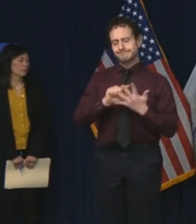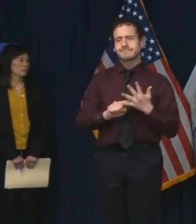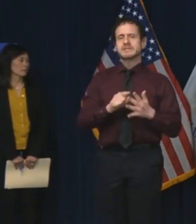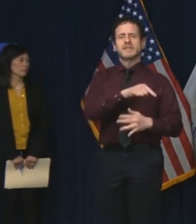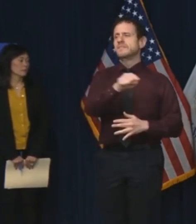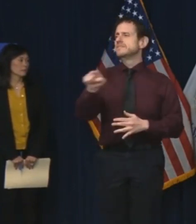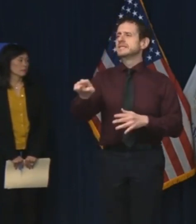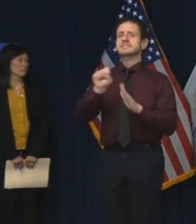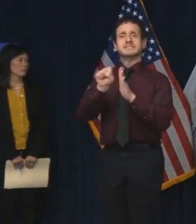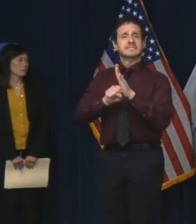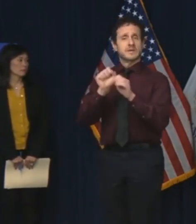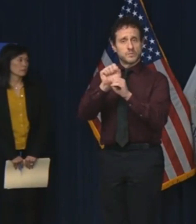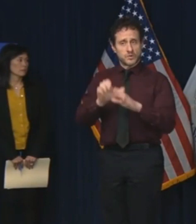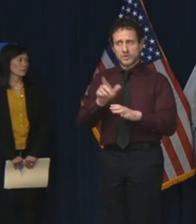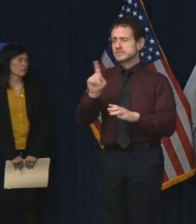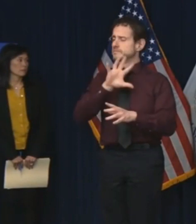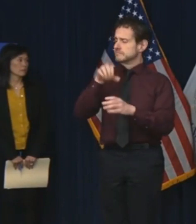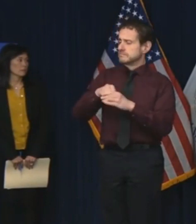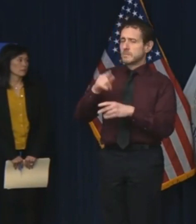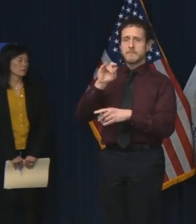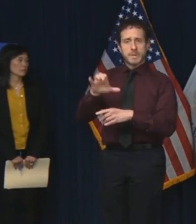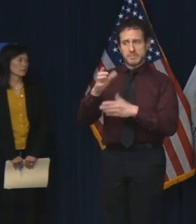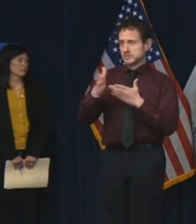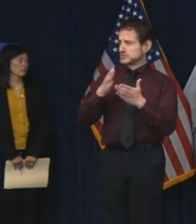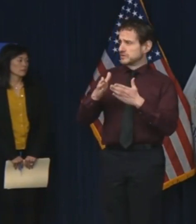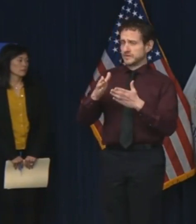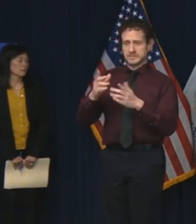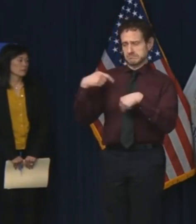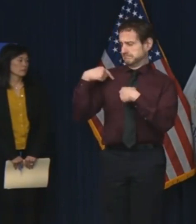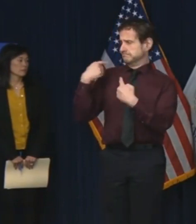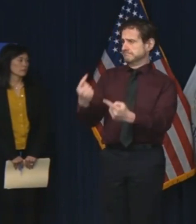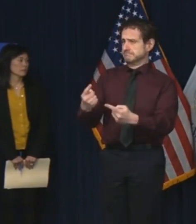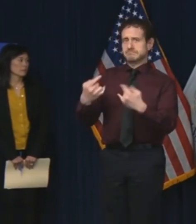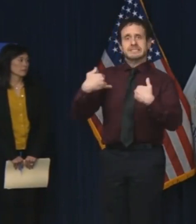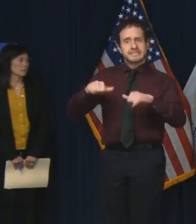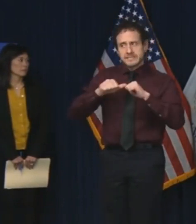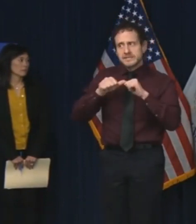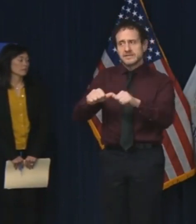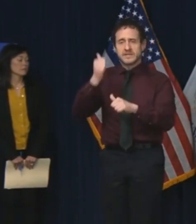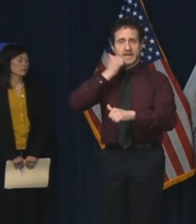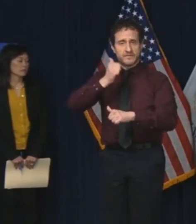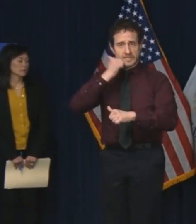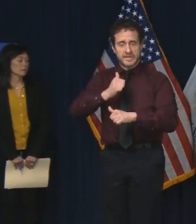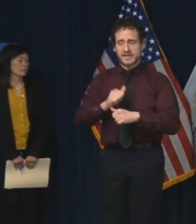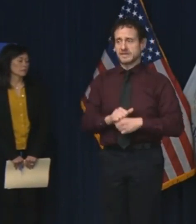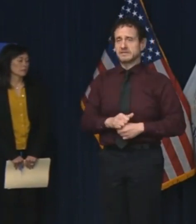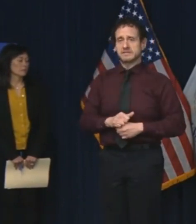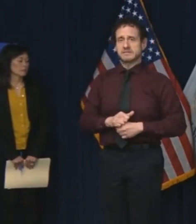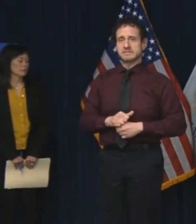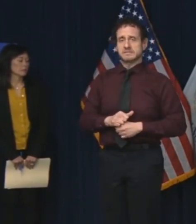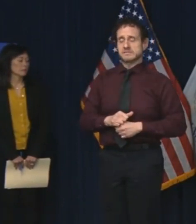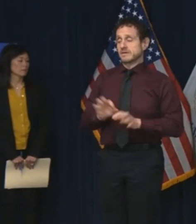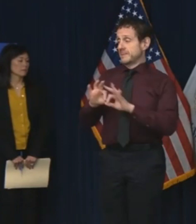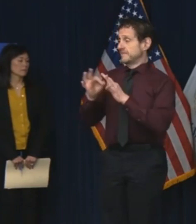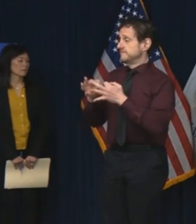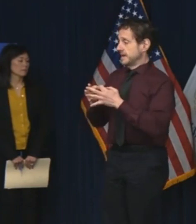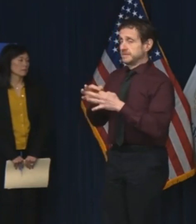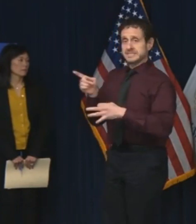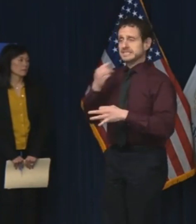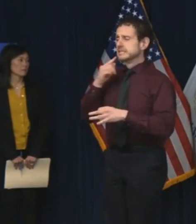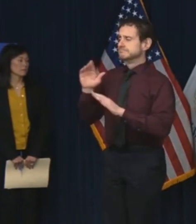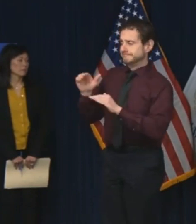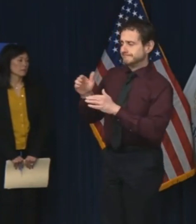service their life's work. They're still doing their jobs every day, spending hours away from their own families to care for